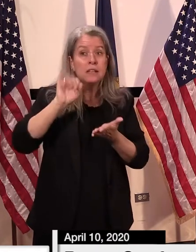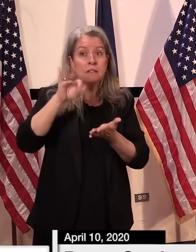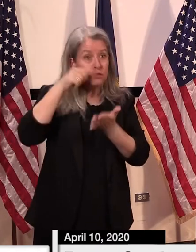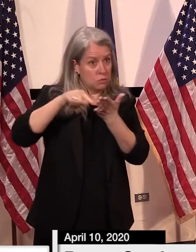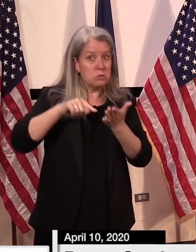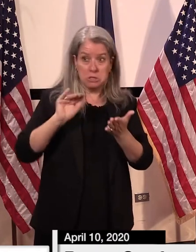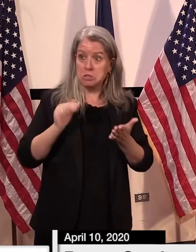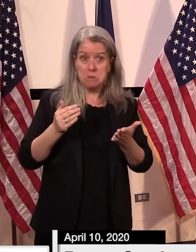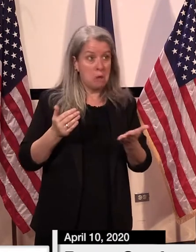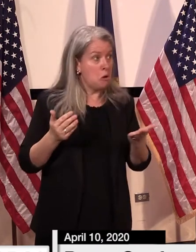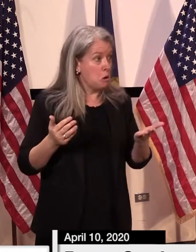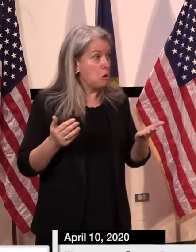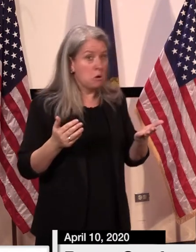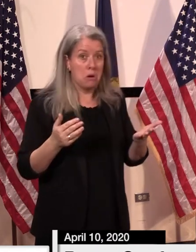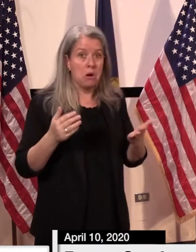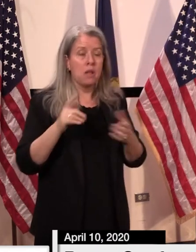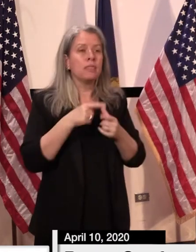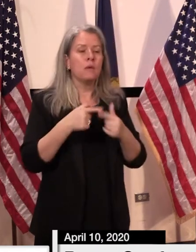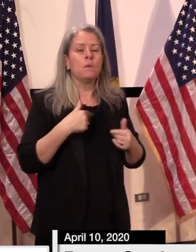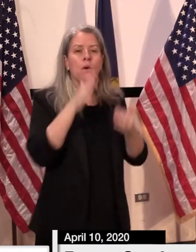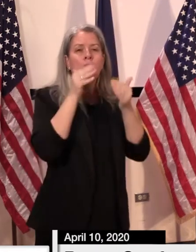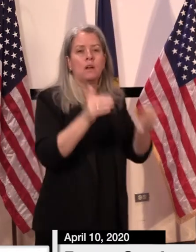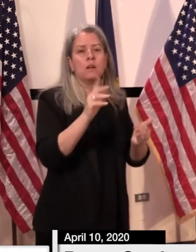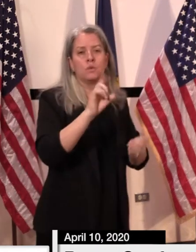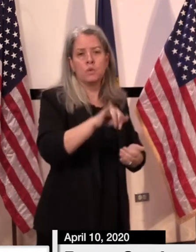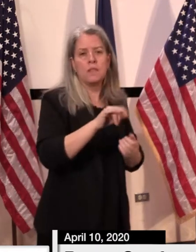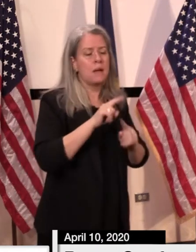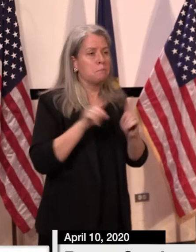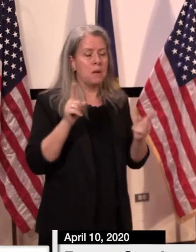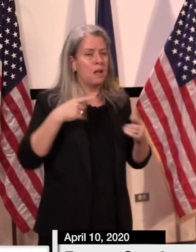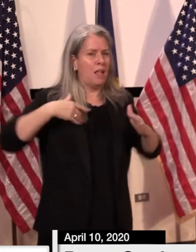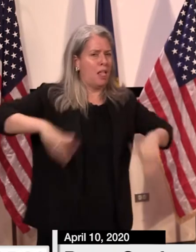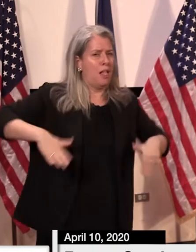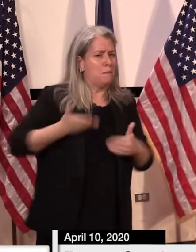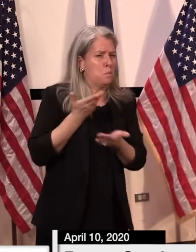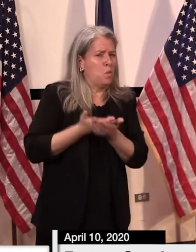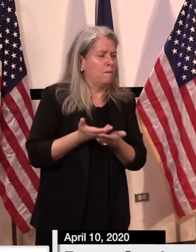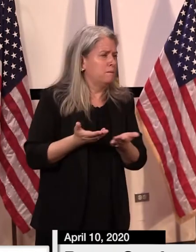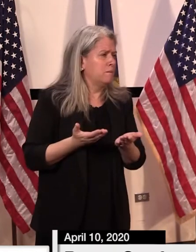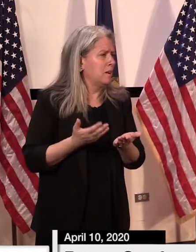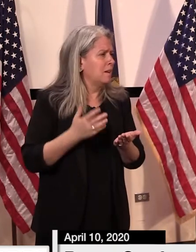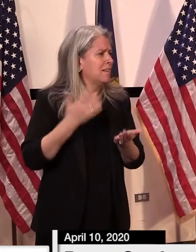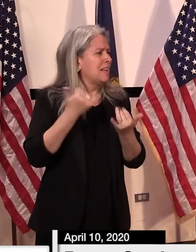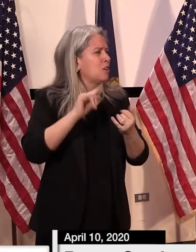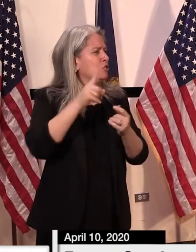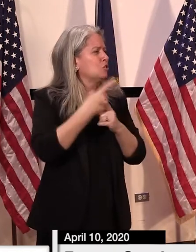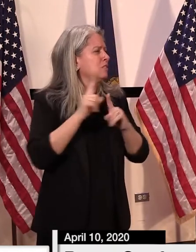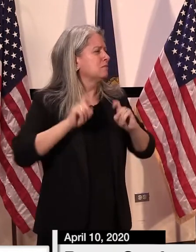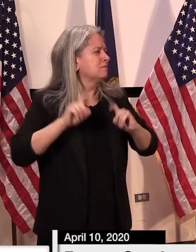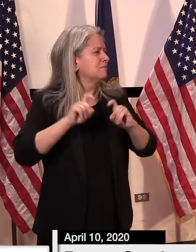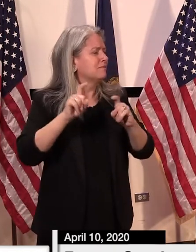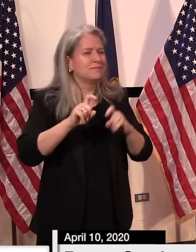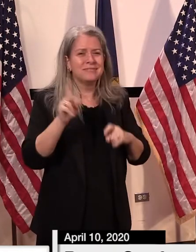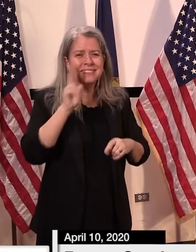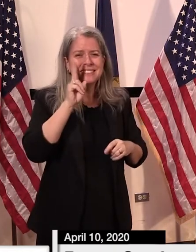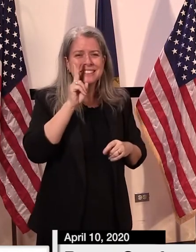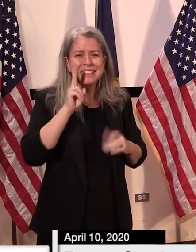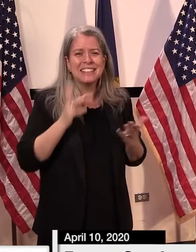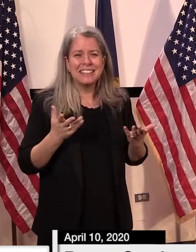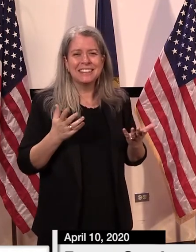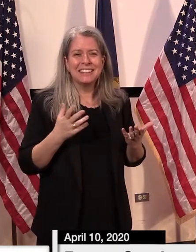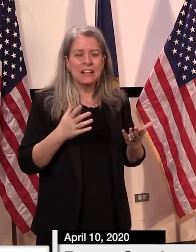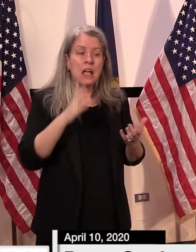pathway to follow and successful and efficacious in the trials without significant adverse effects,